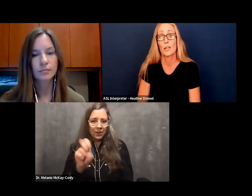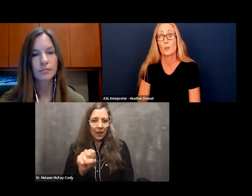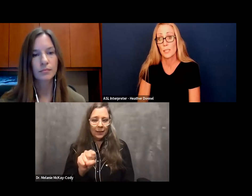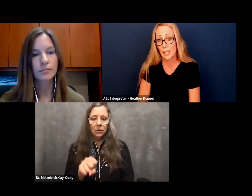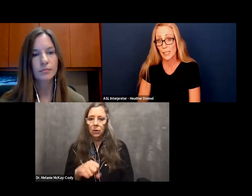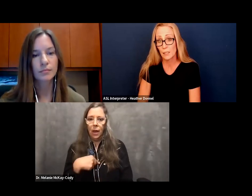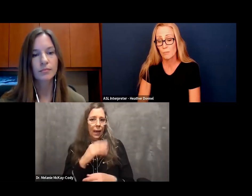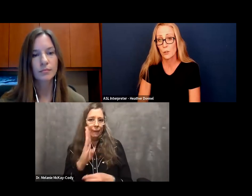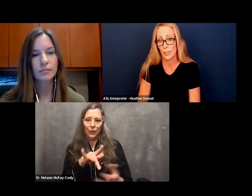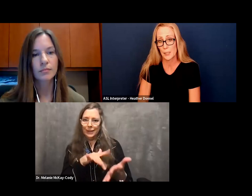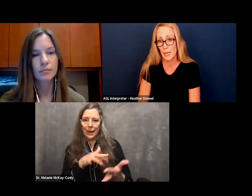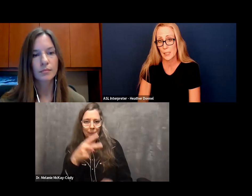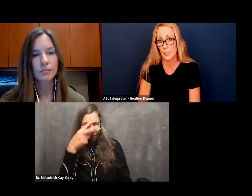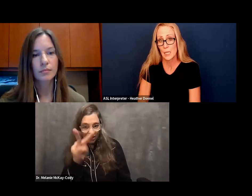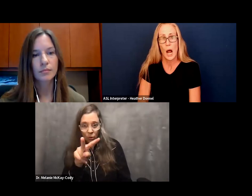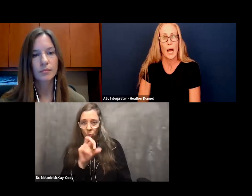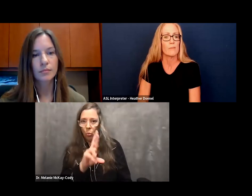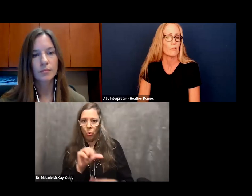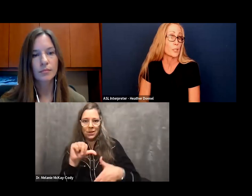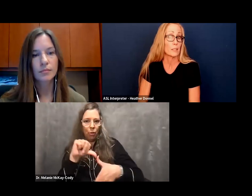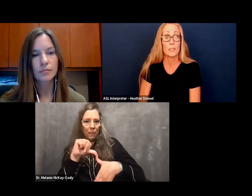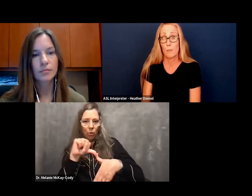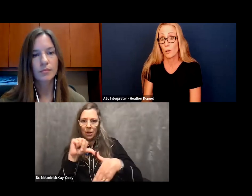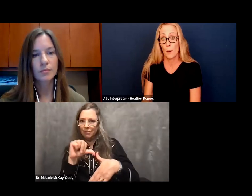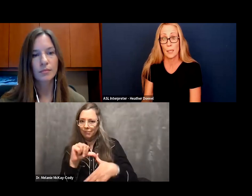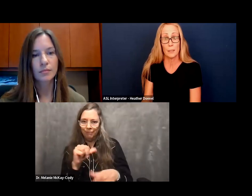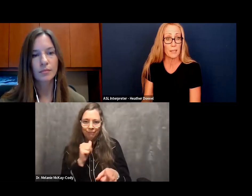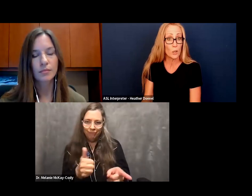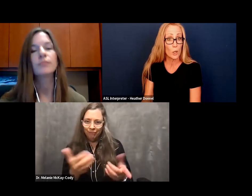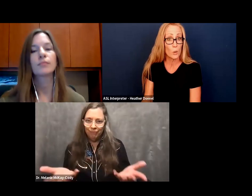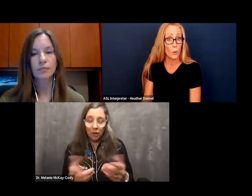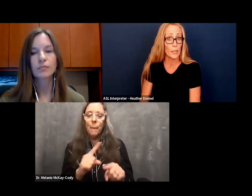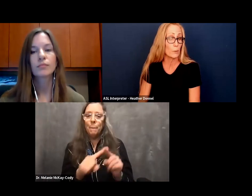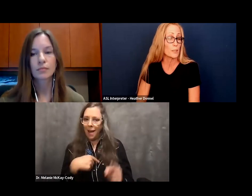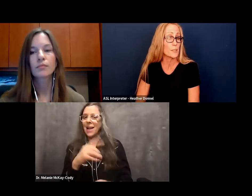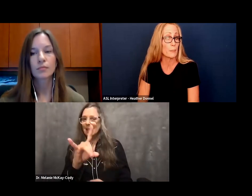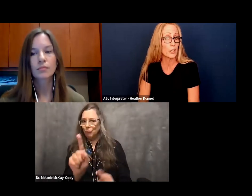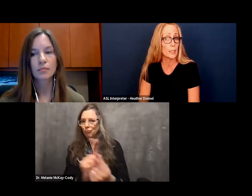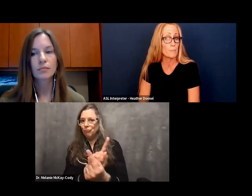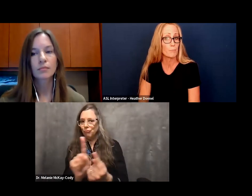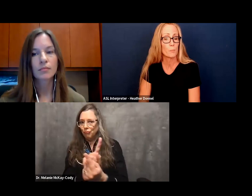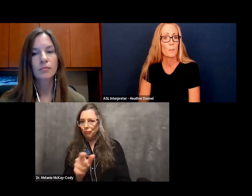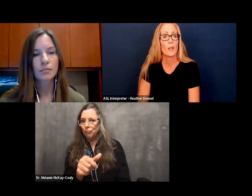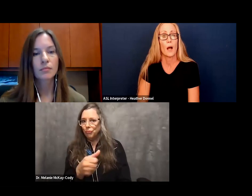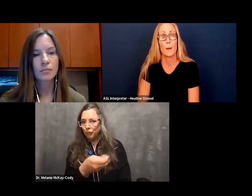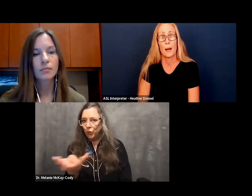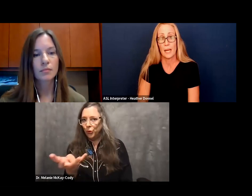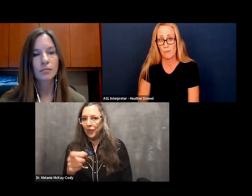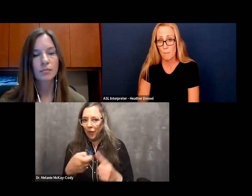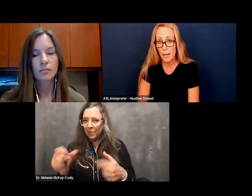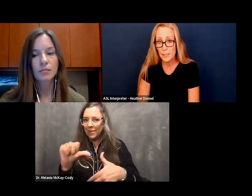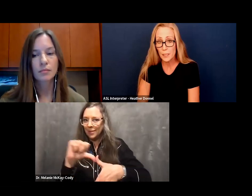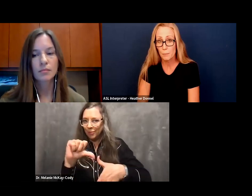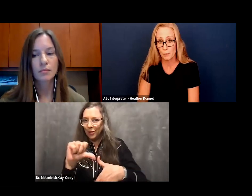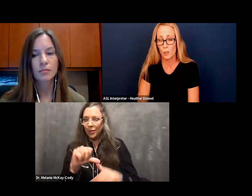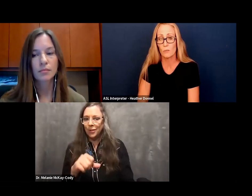That includes Canada, the United States. I have never studied example in Mexico or anywhere in South America. I